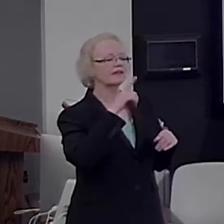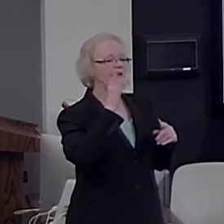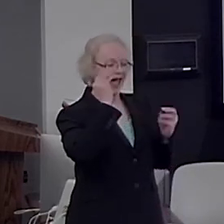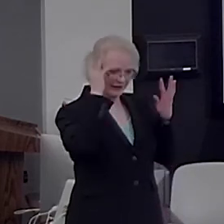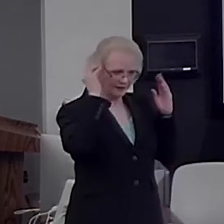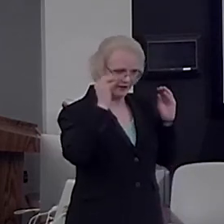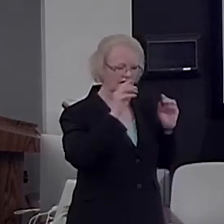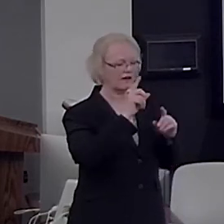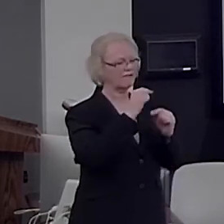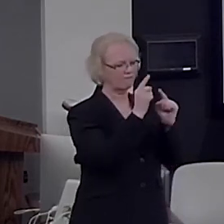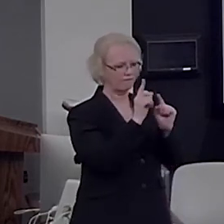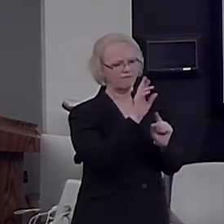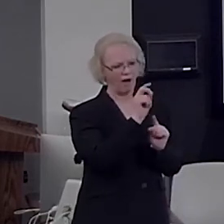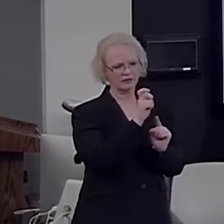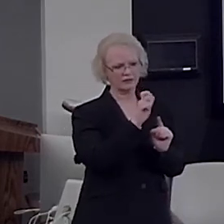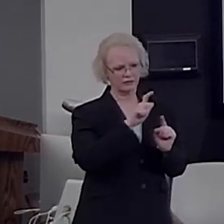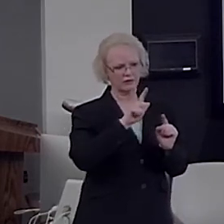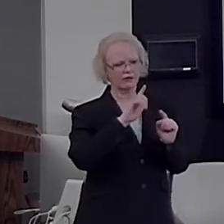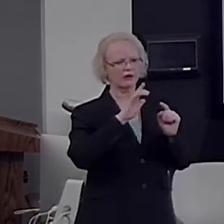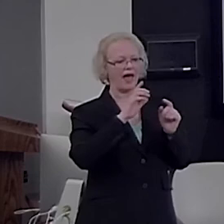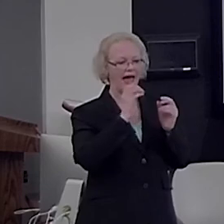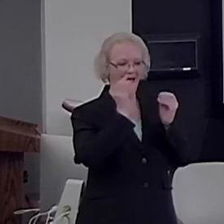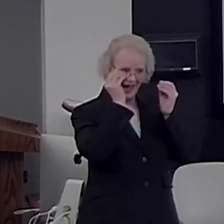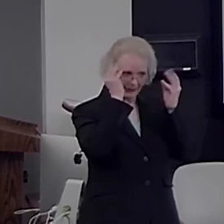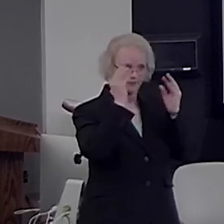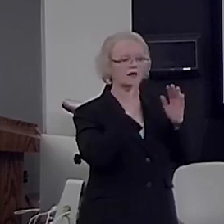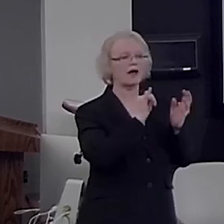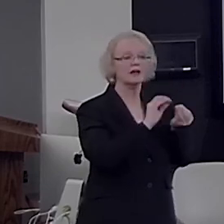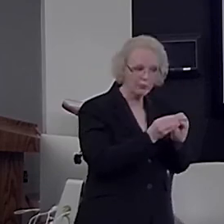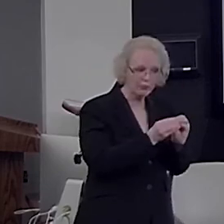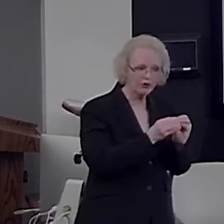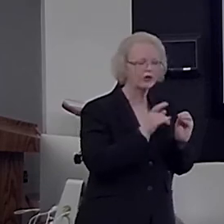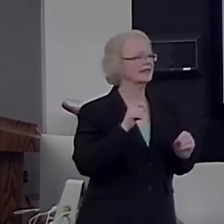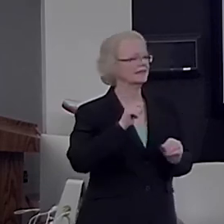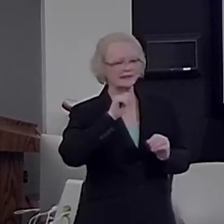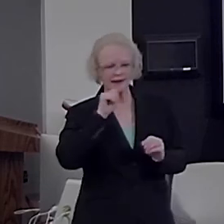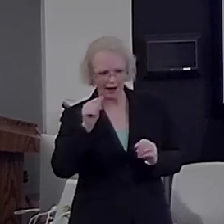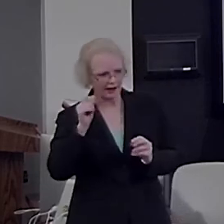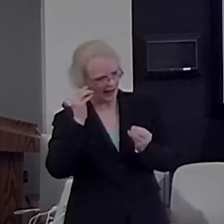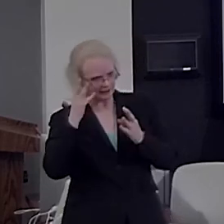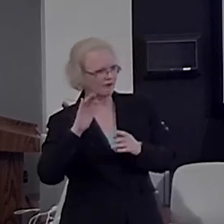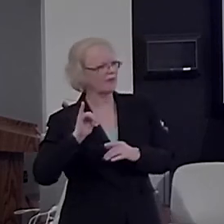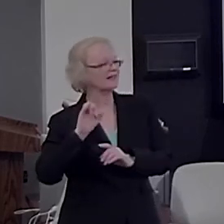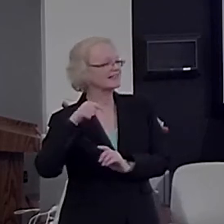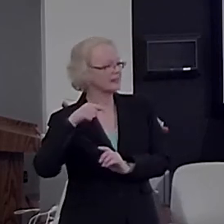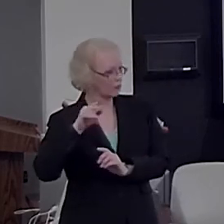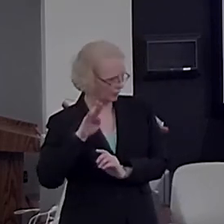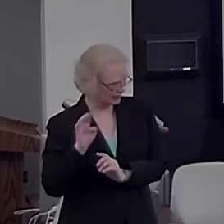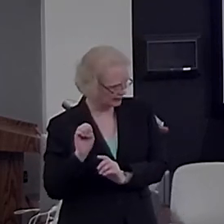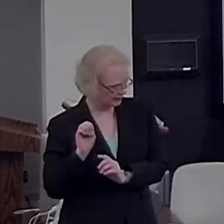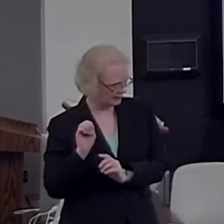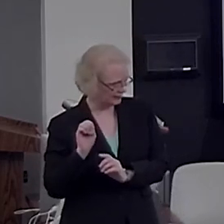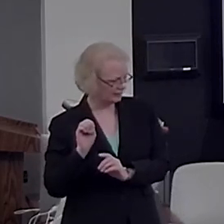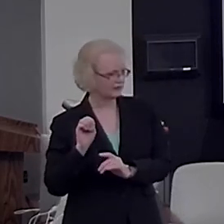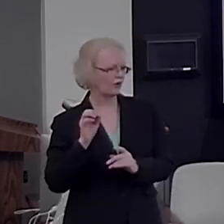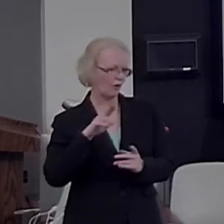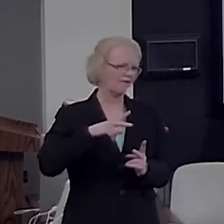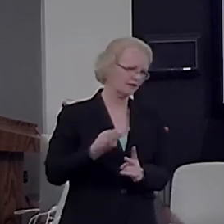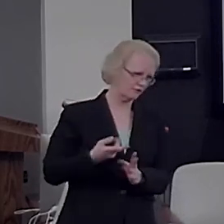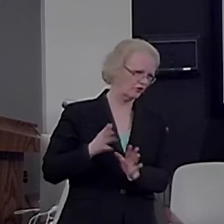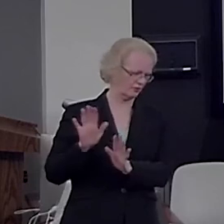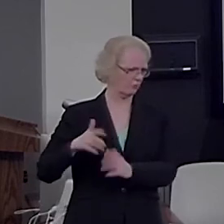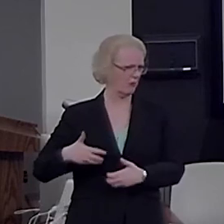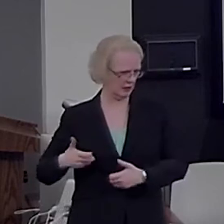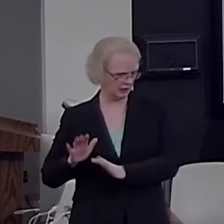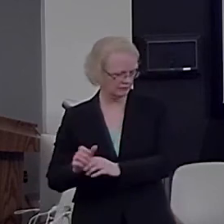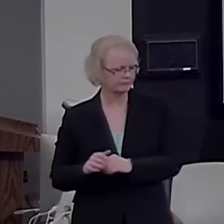it is not activated by sequence, and vice versa, okay? So, I'm going very fast because I don't